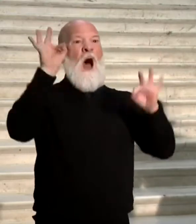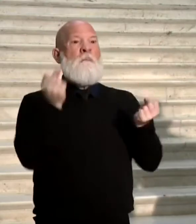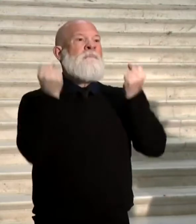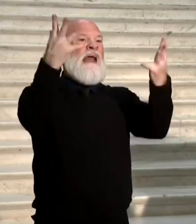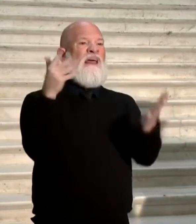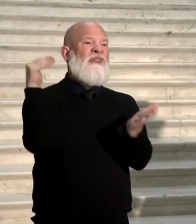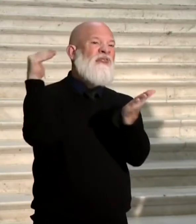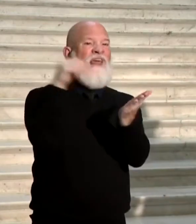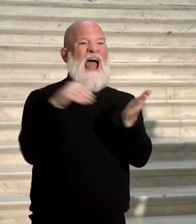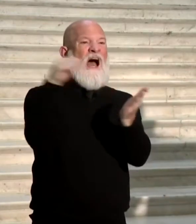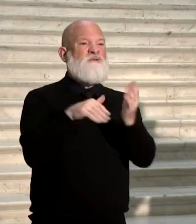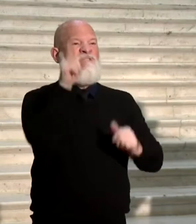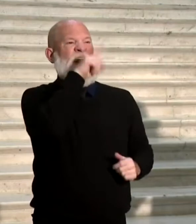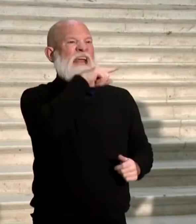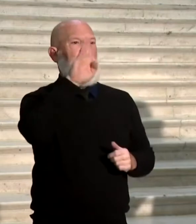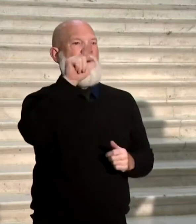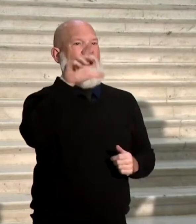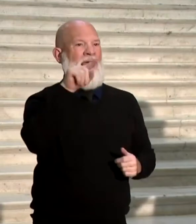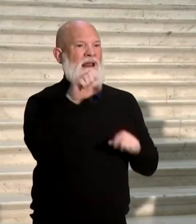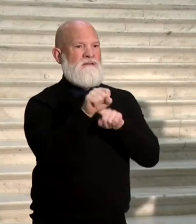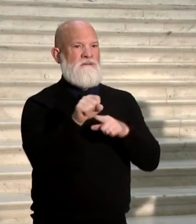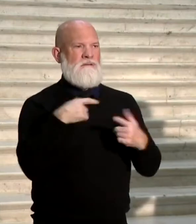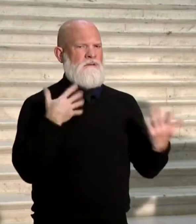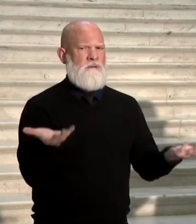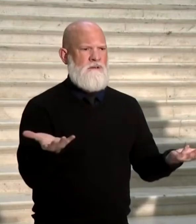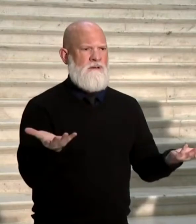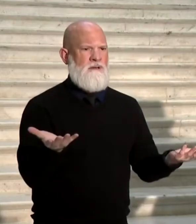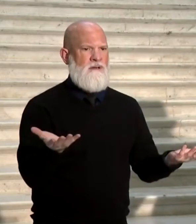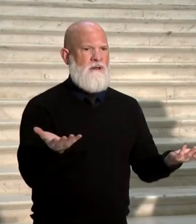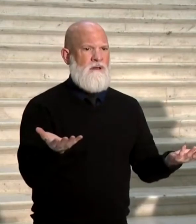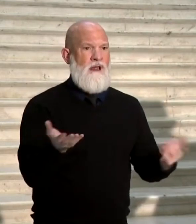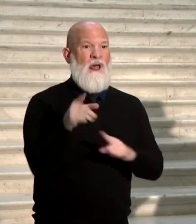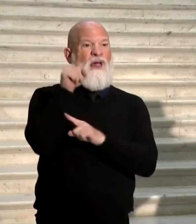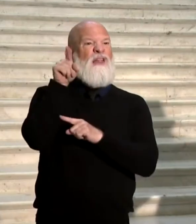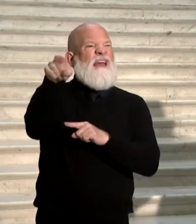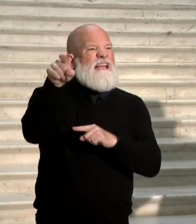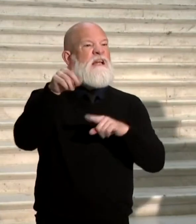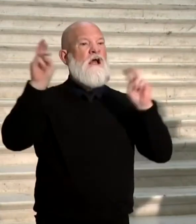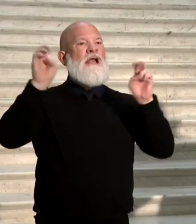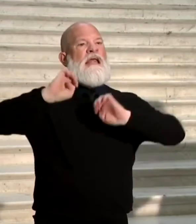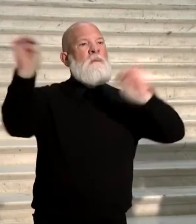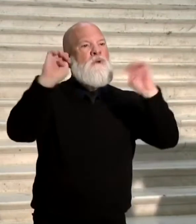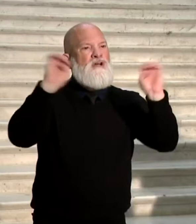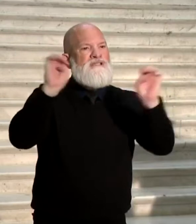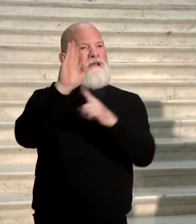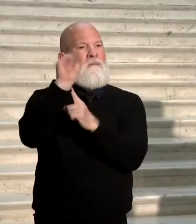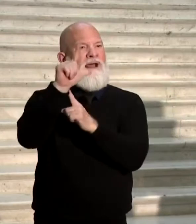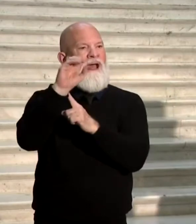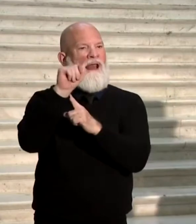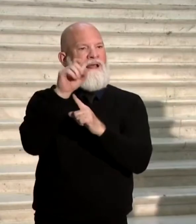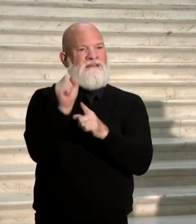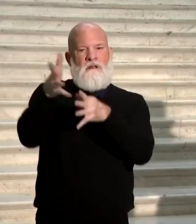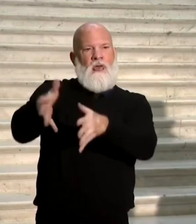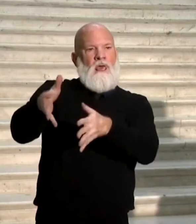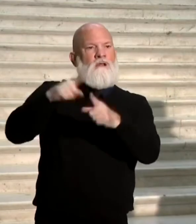For any of you all in the press who have been to the Fulton County Warehouse, these are the emergency ballots that have been sitting in that warehouse since before the November election, very much in plain